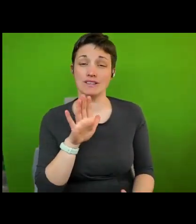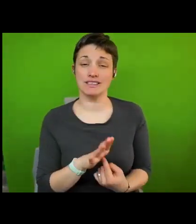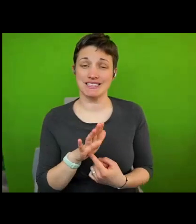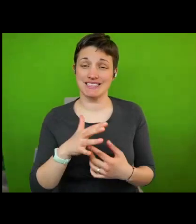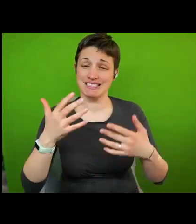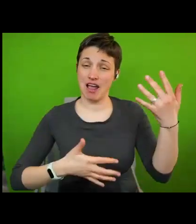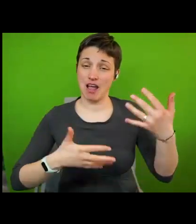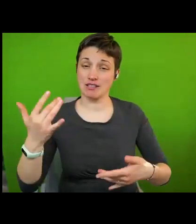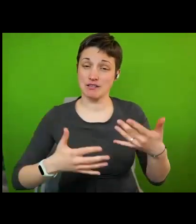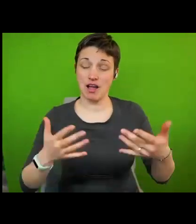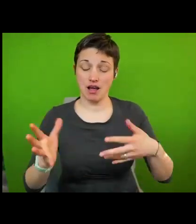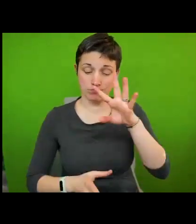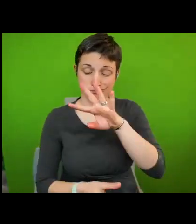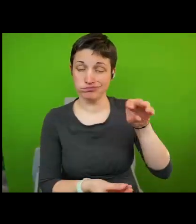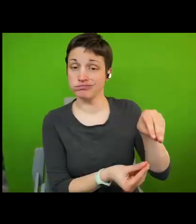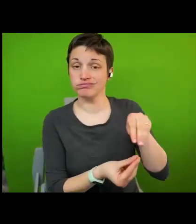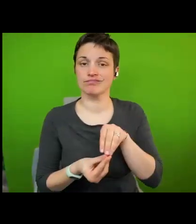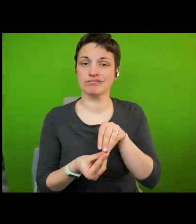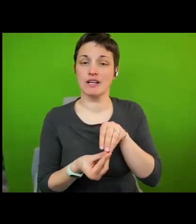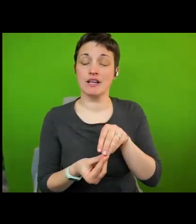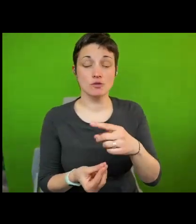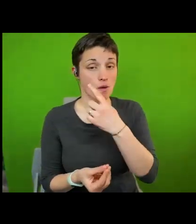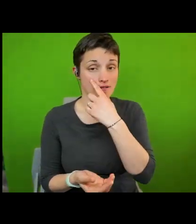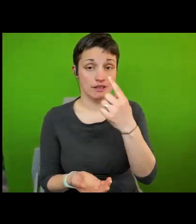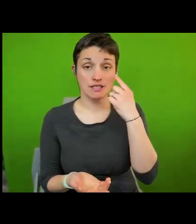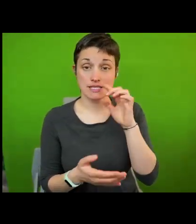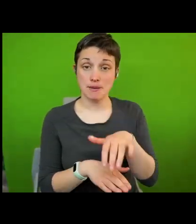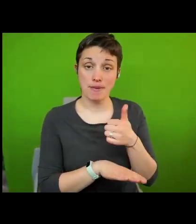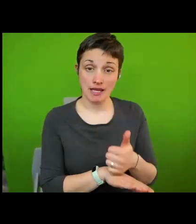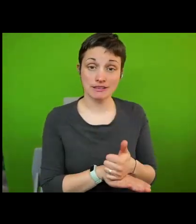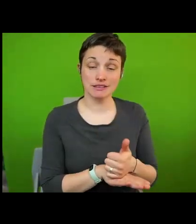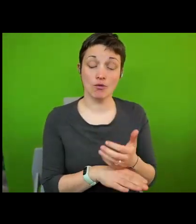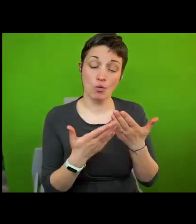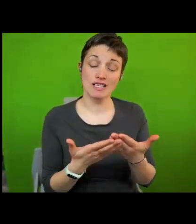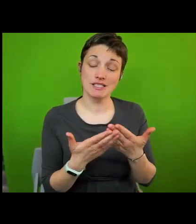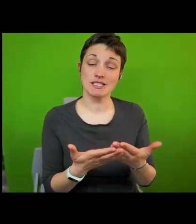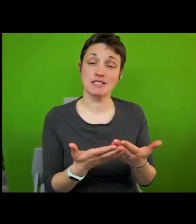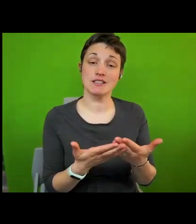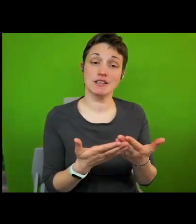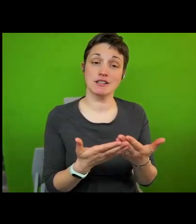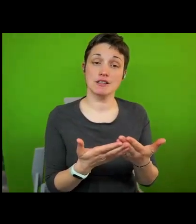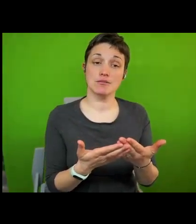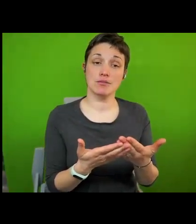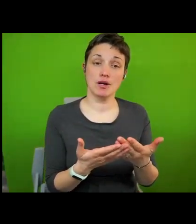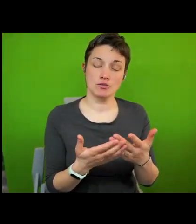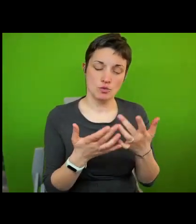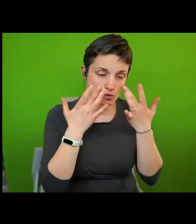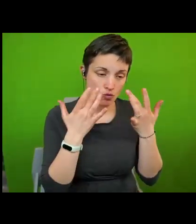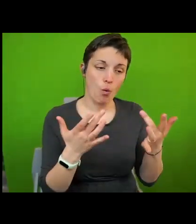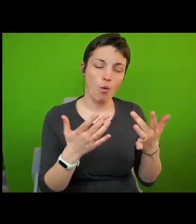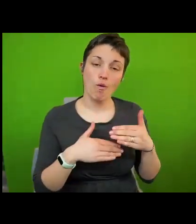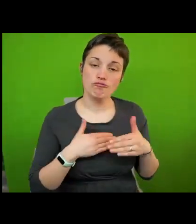to combine evidence-based data and qualitative case studies to assess progress and setbacks